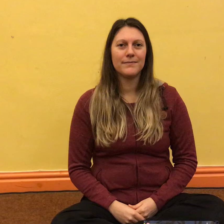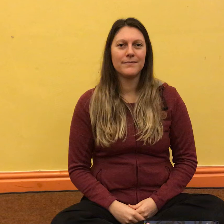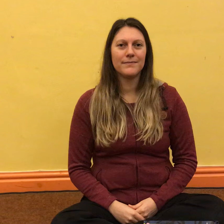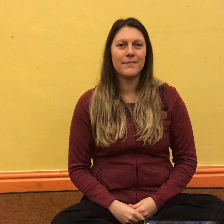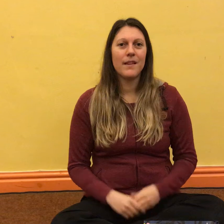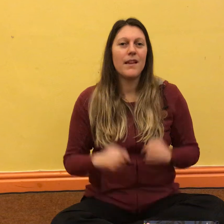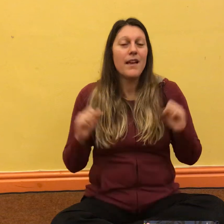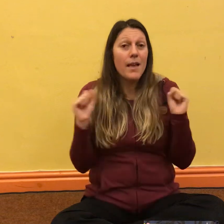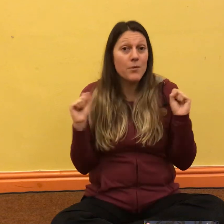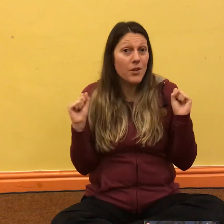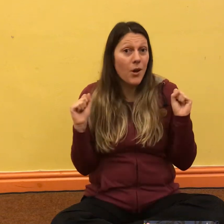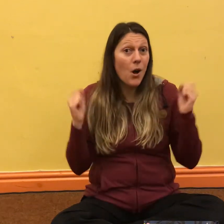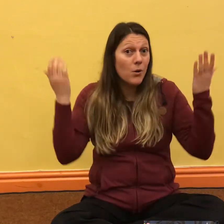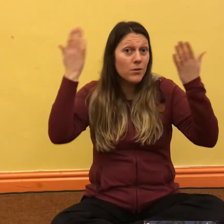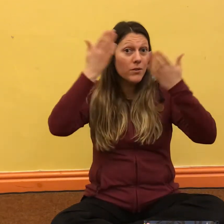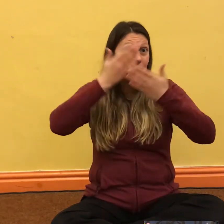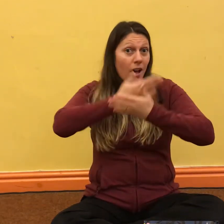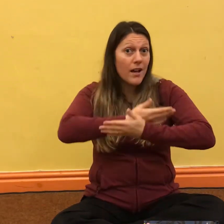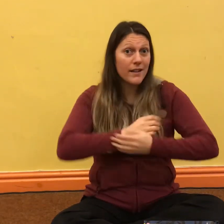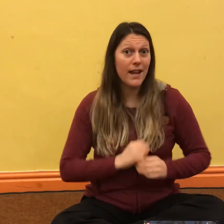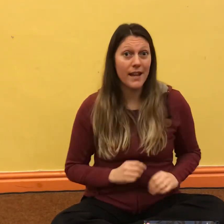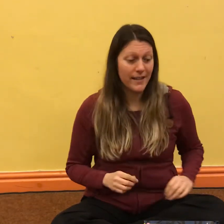It was a cold dark night.